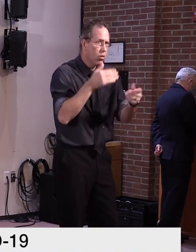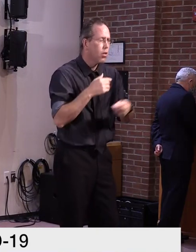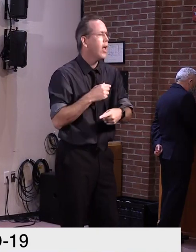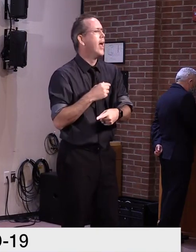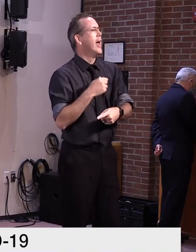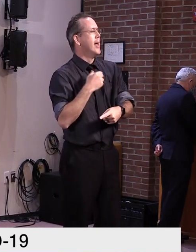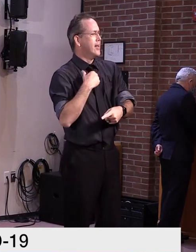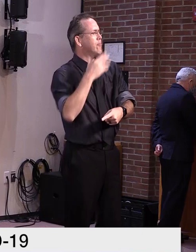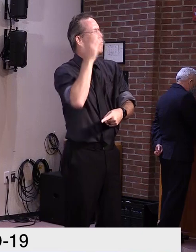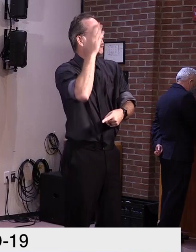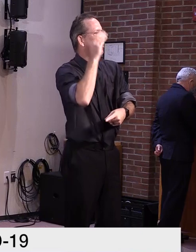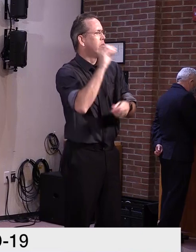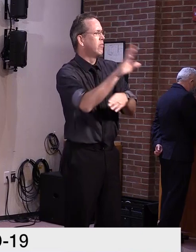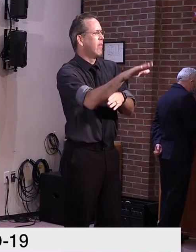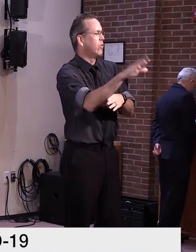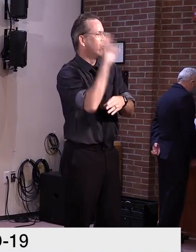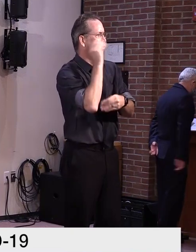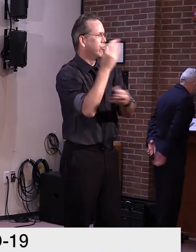Aaron VT Digger.